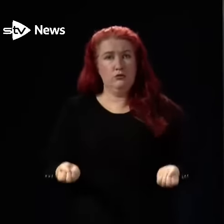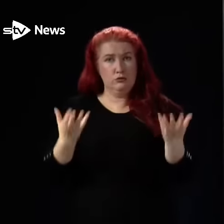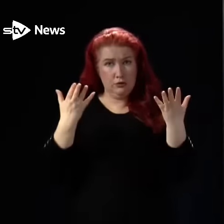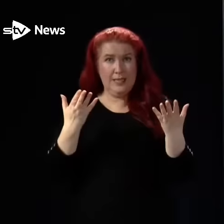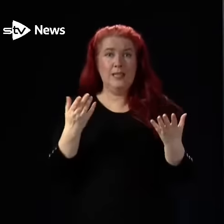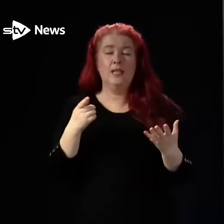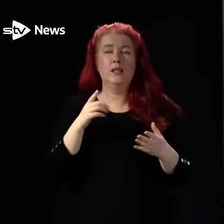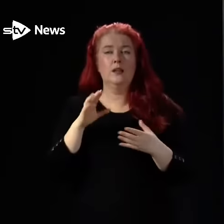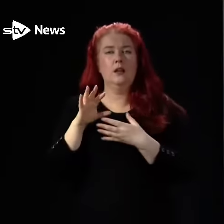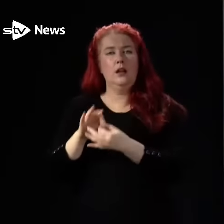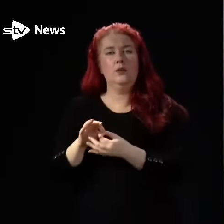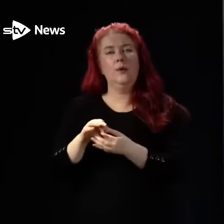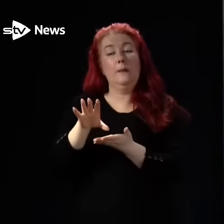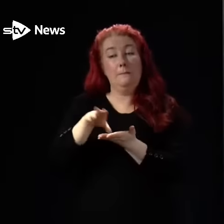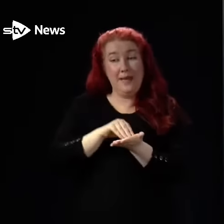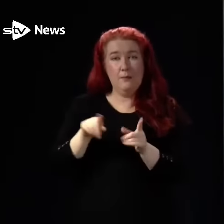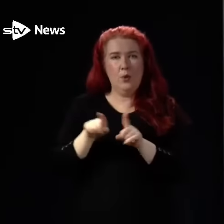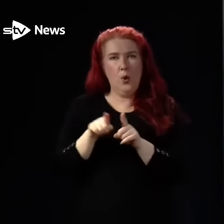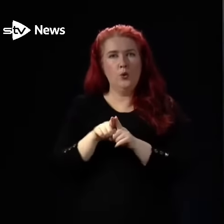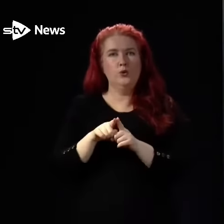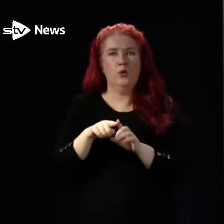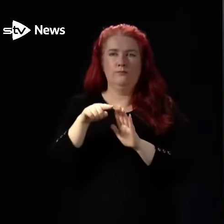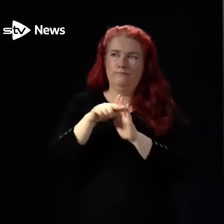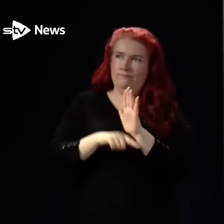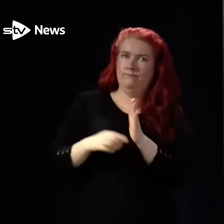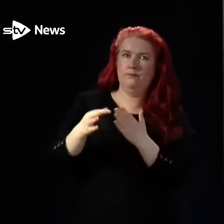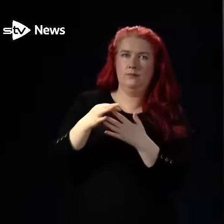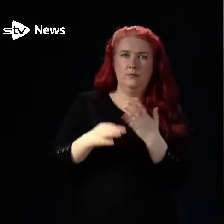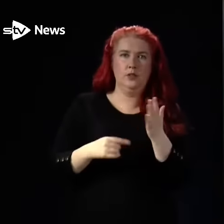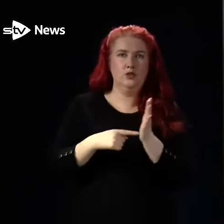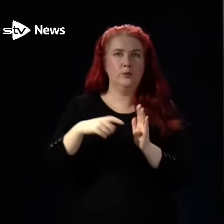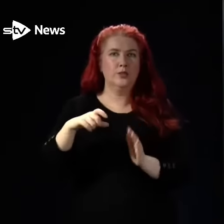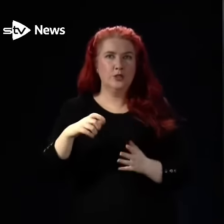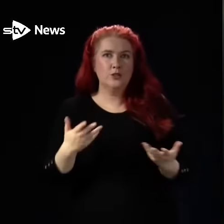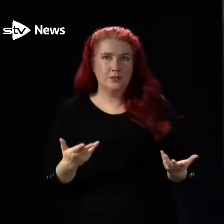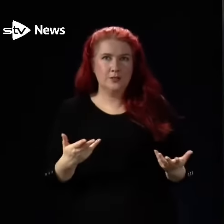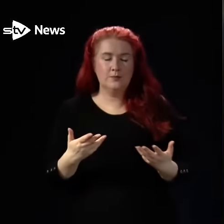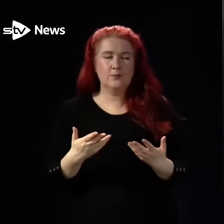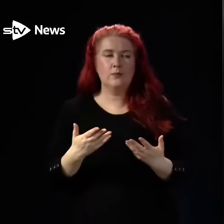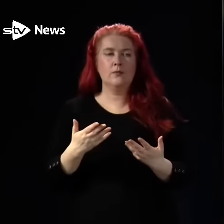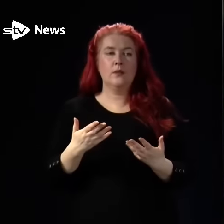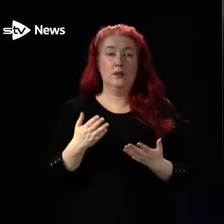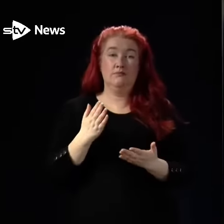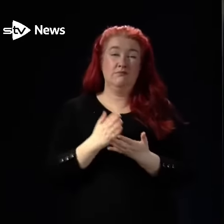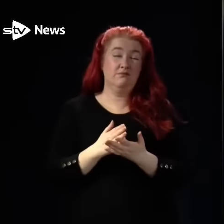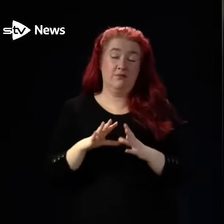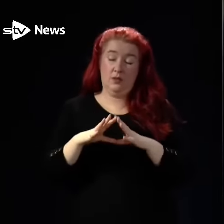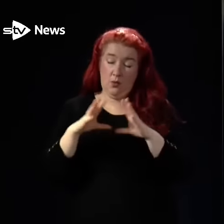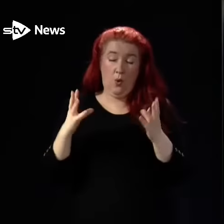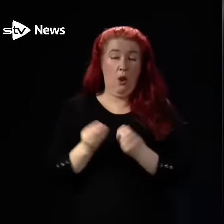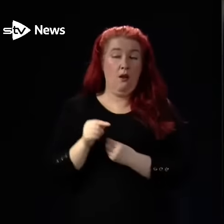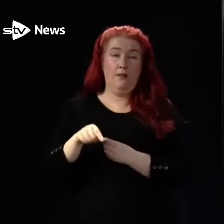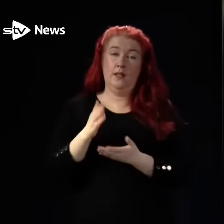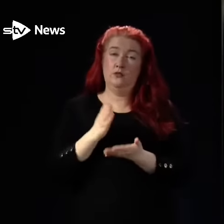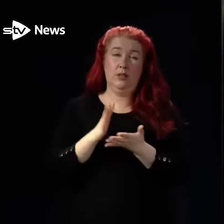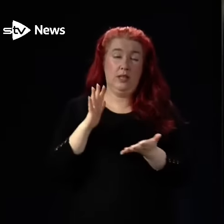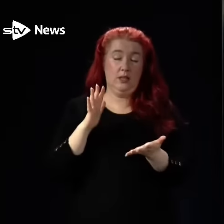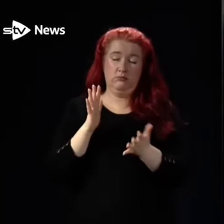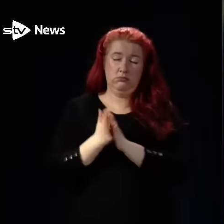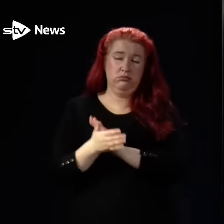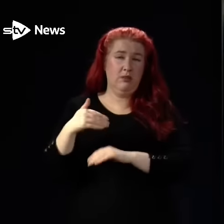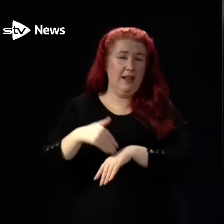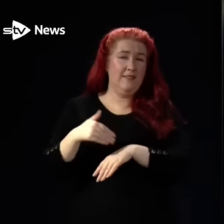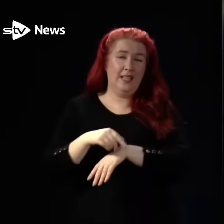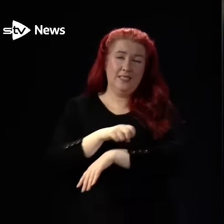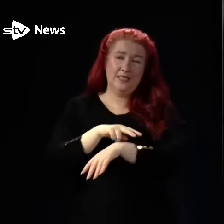not just about pay, but it's about the conditions that staff are facing. we've heard throughout this crisis just about how devastating all of this has been for staff across the health service. So